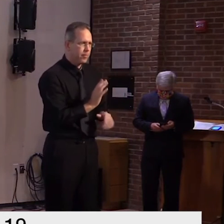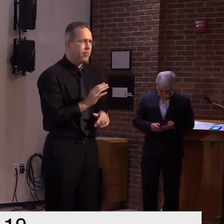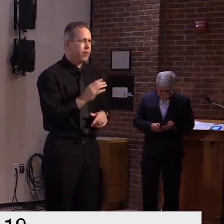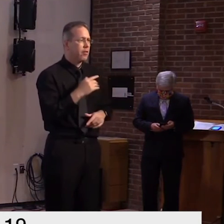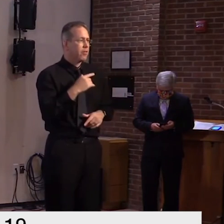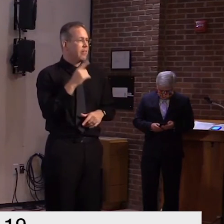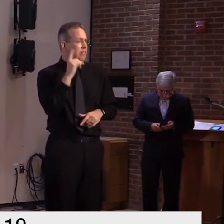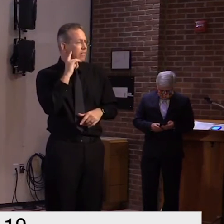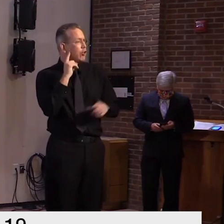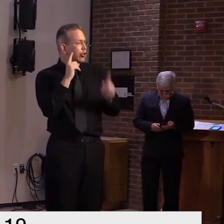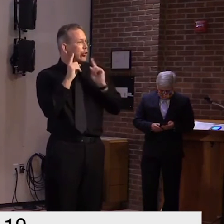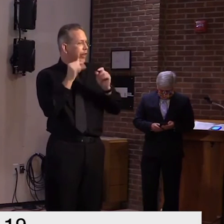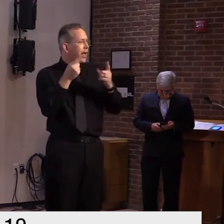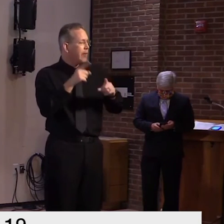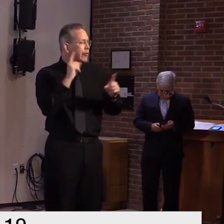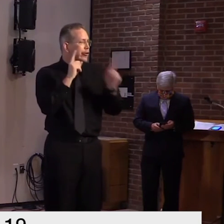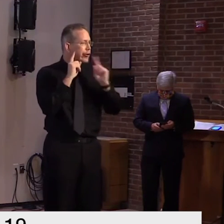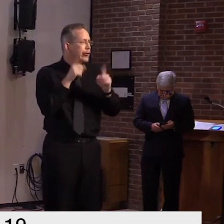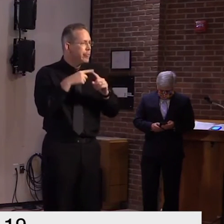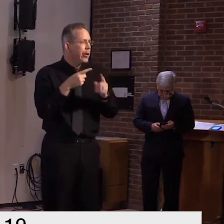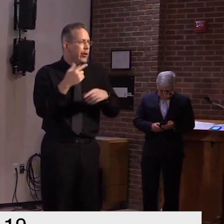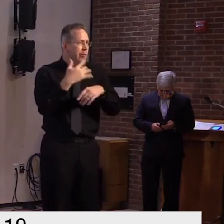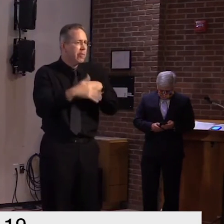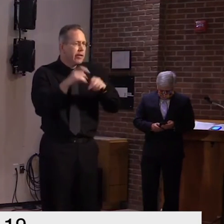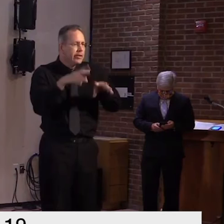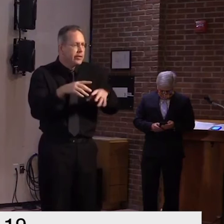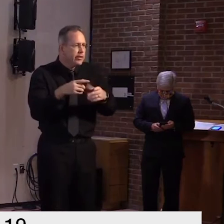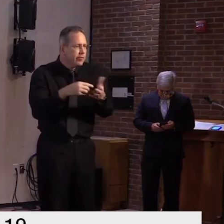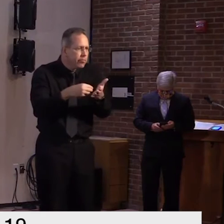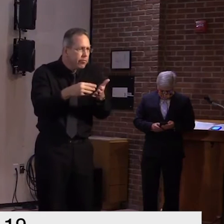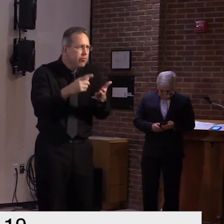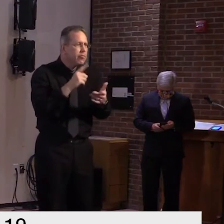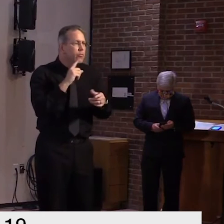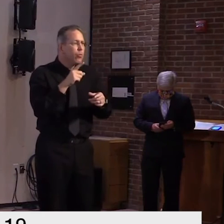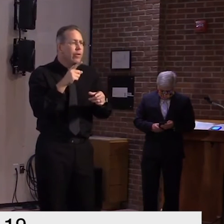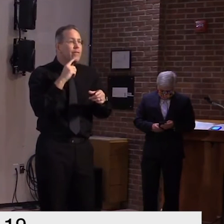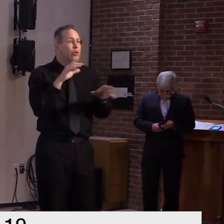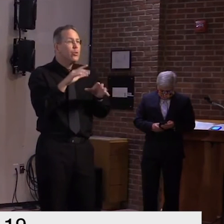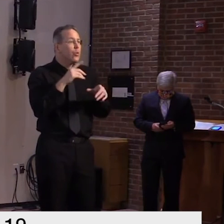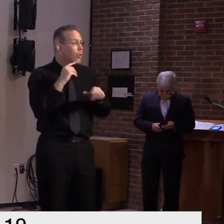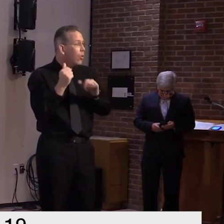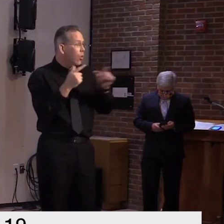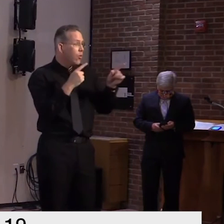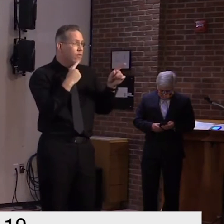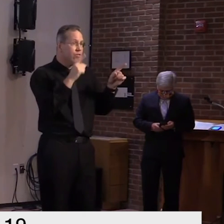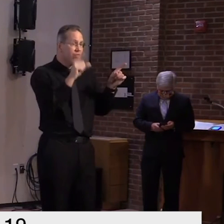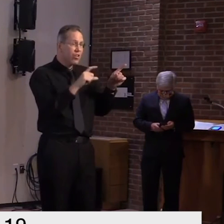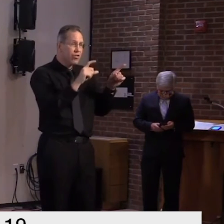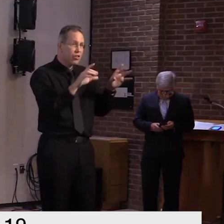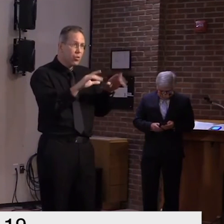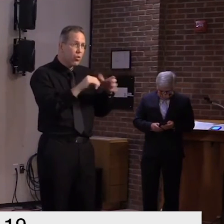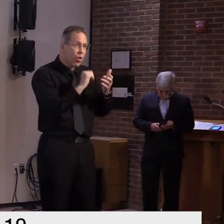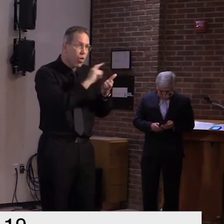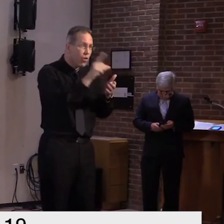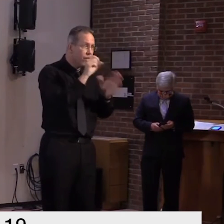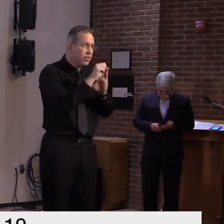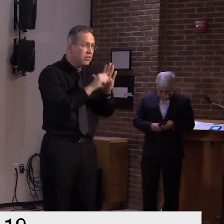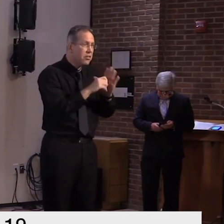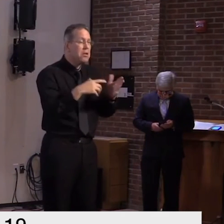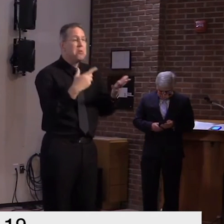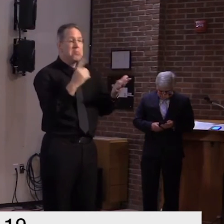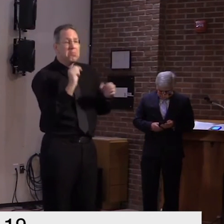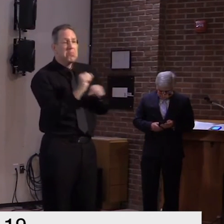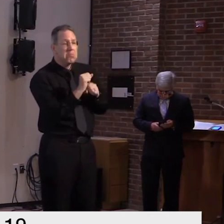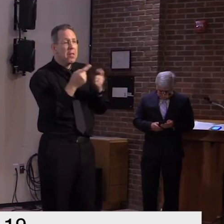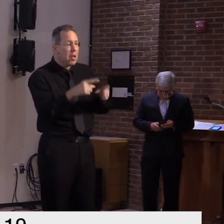nationwide or or not but let's presume it was and it involved vermont um part